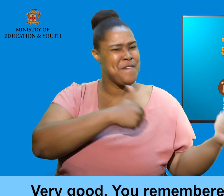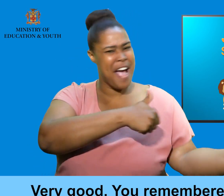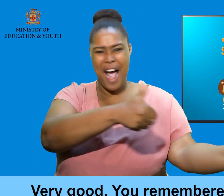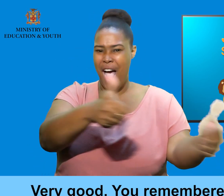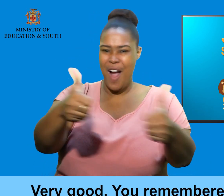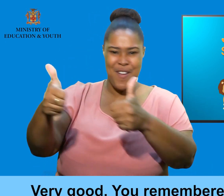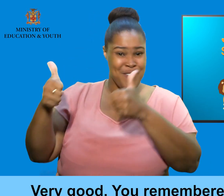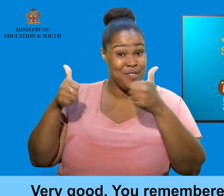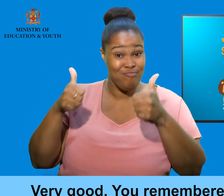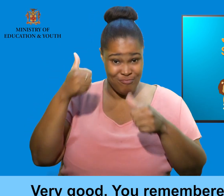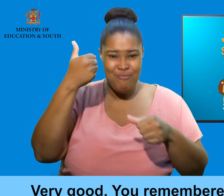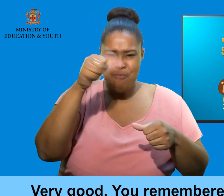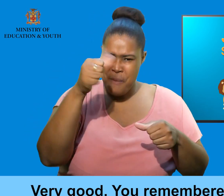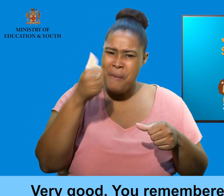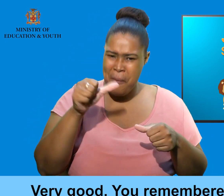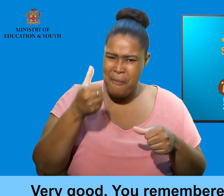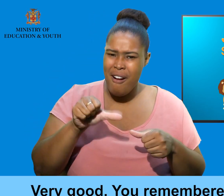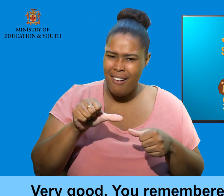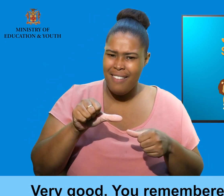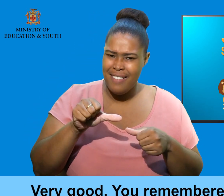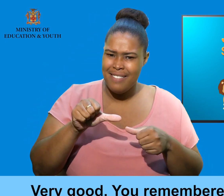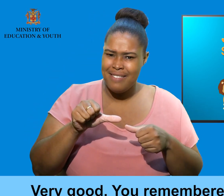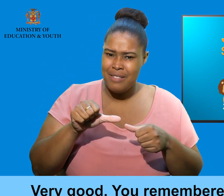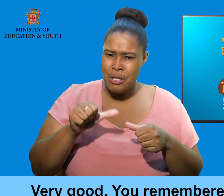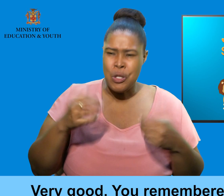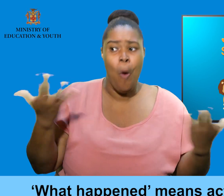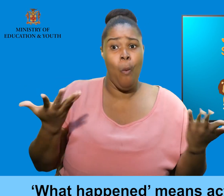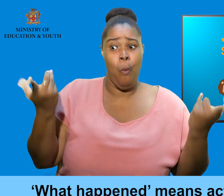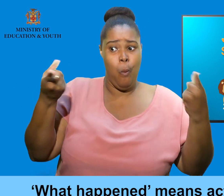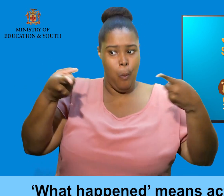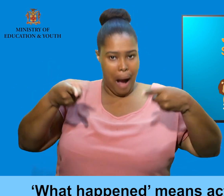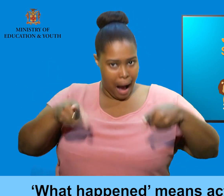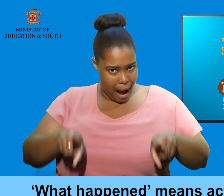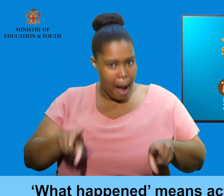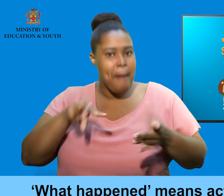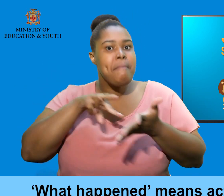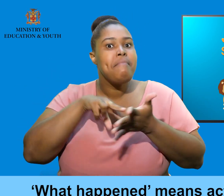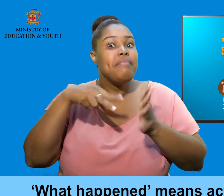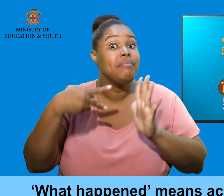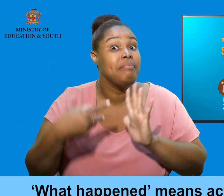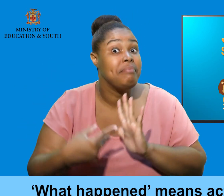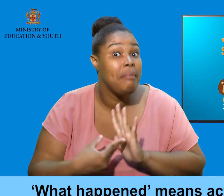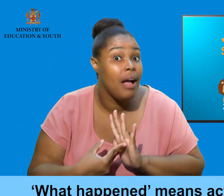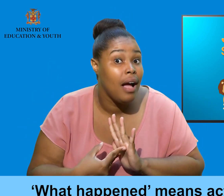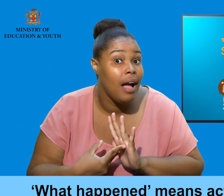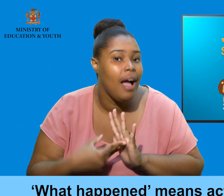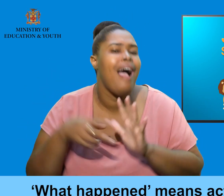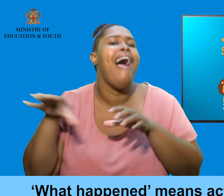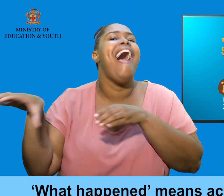Very good. You remembered. What happened means action.